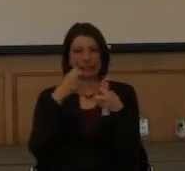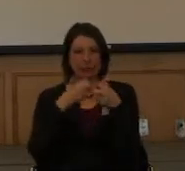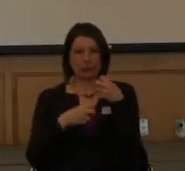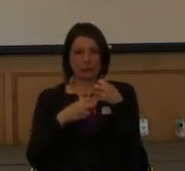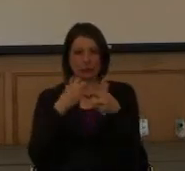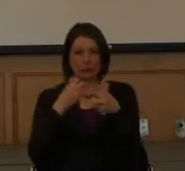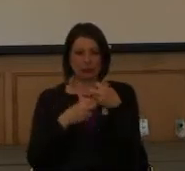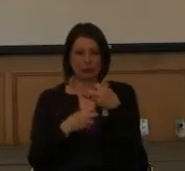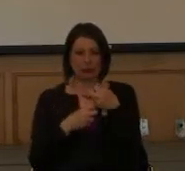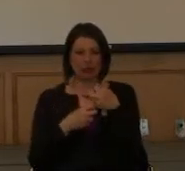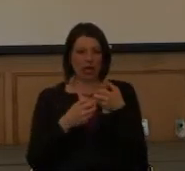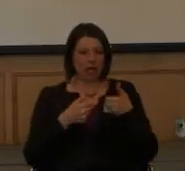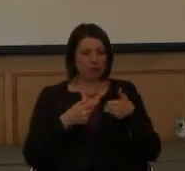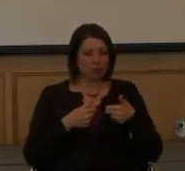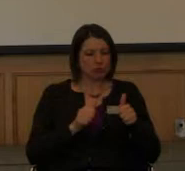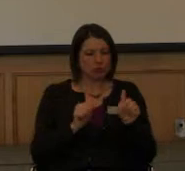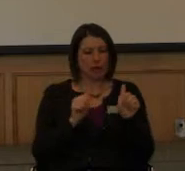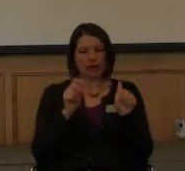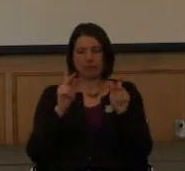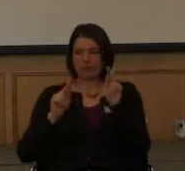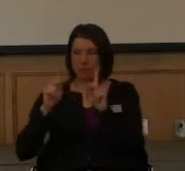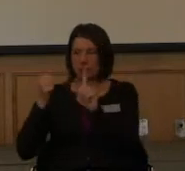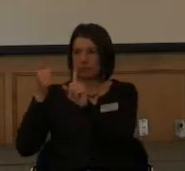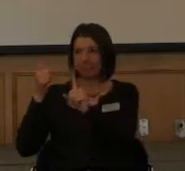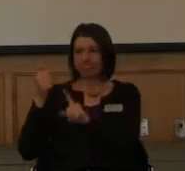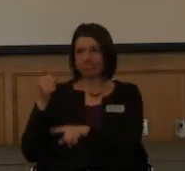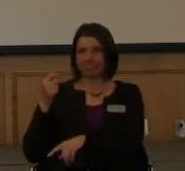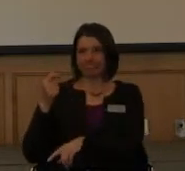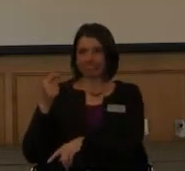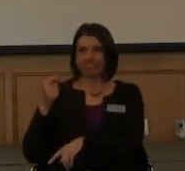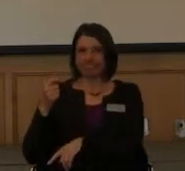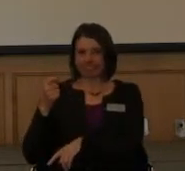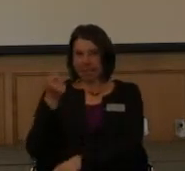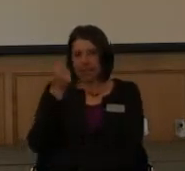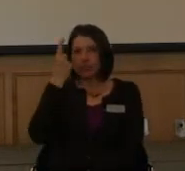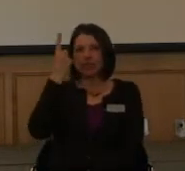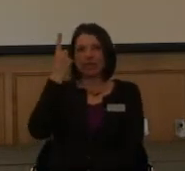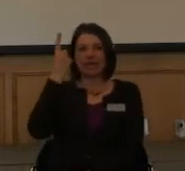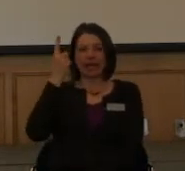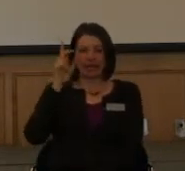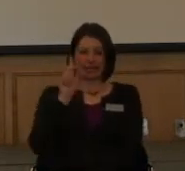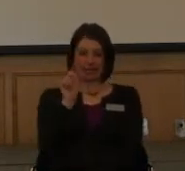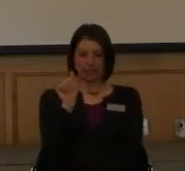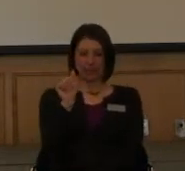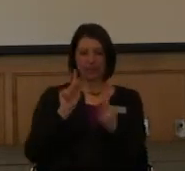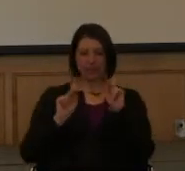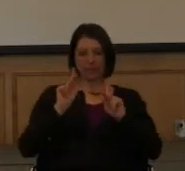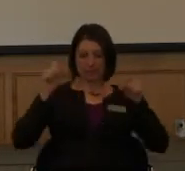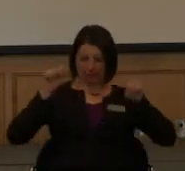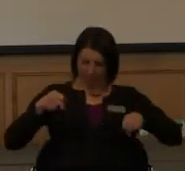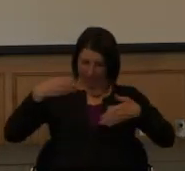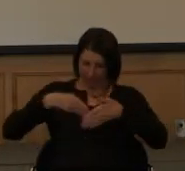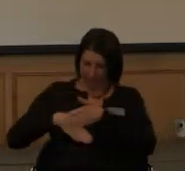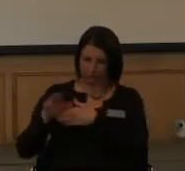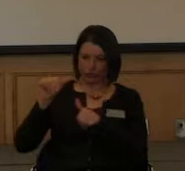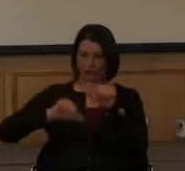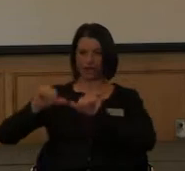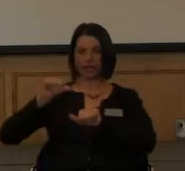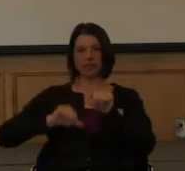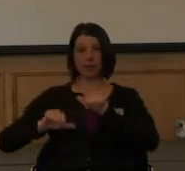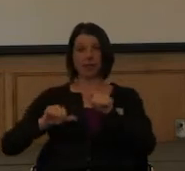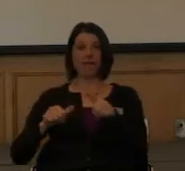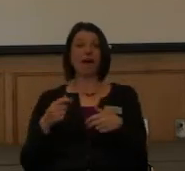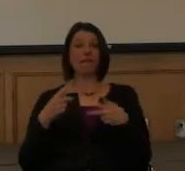with disabilities into silence. Clearly, some of them, the biggest issue physically is access.